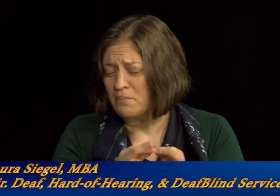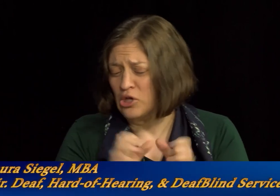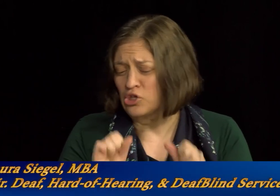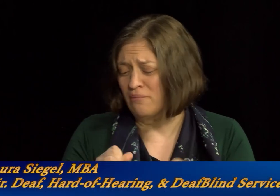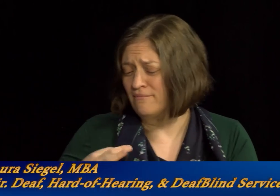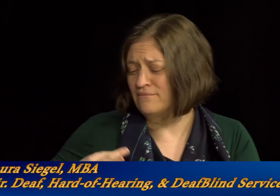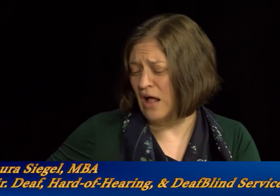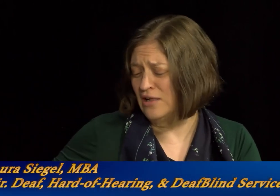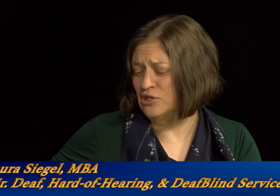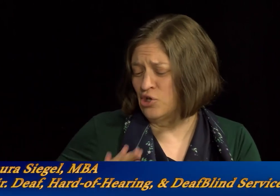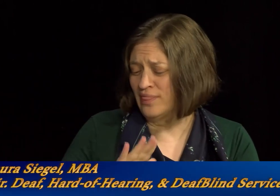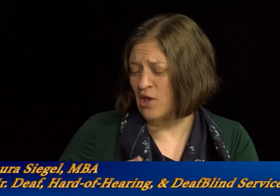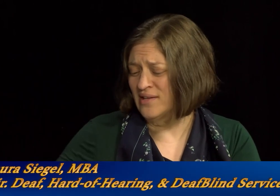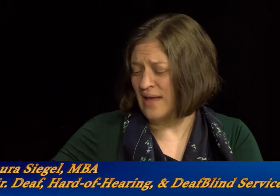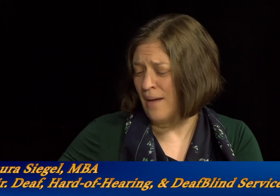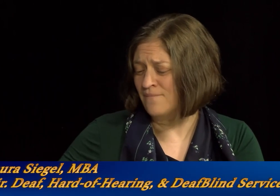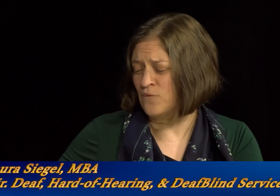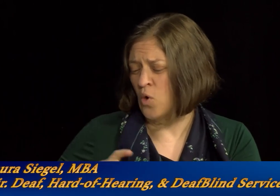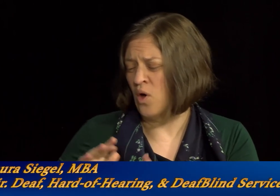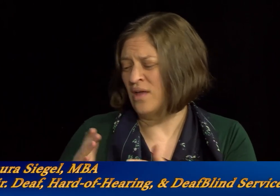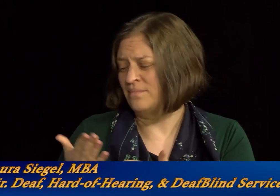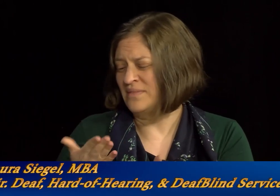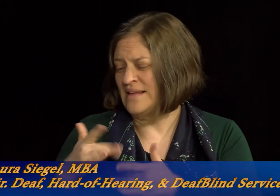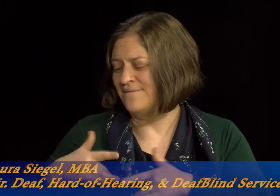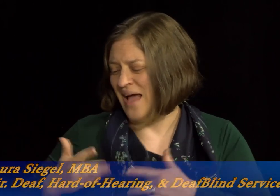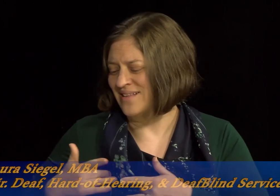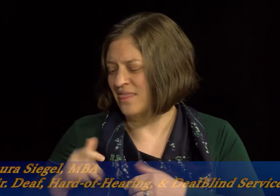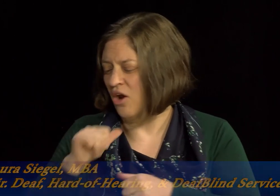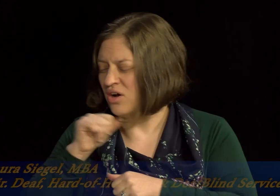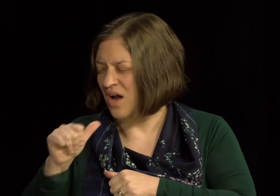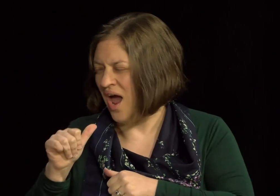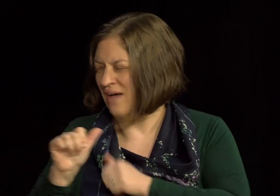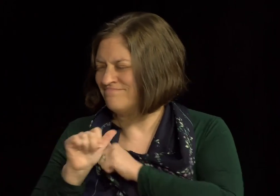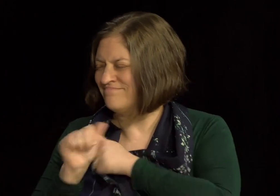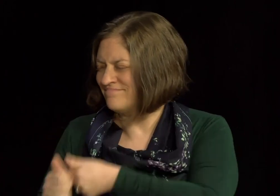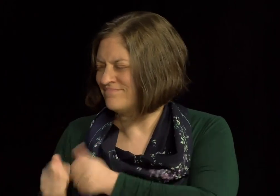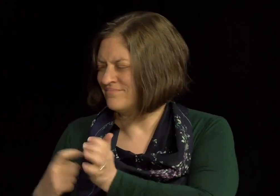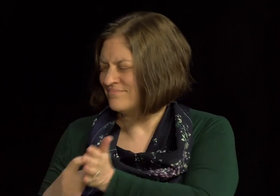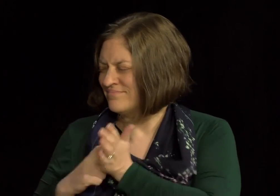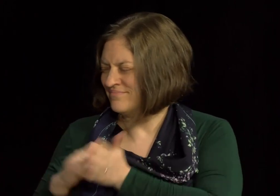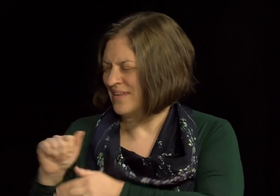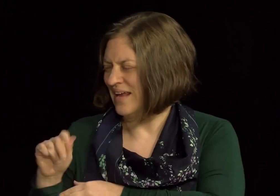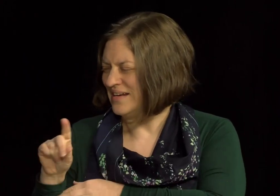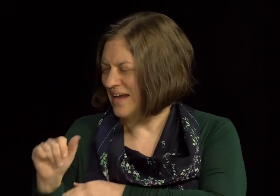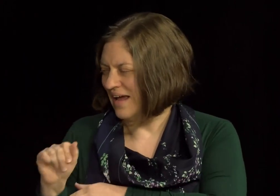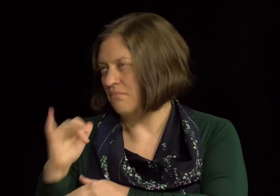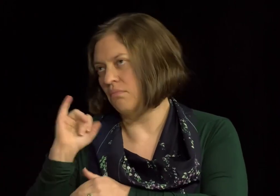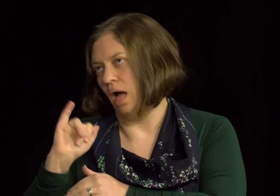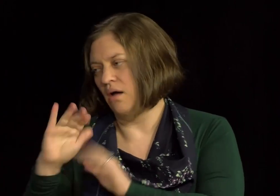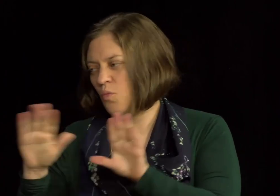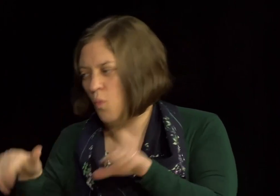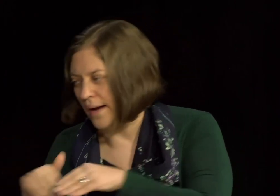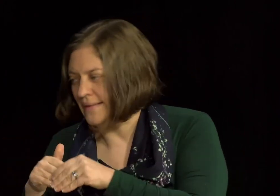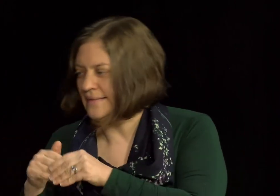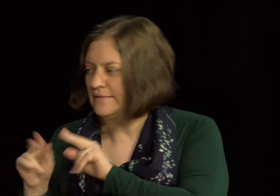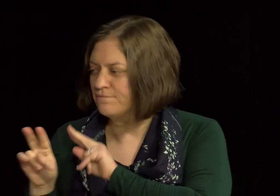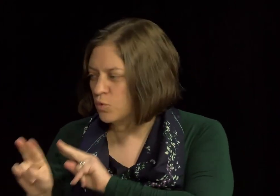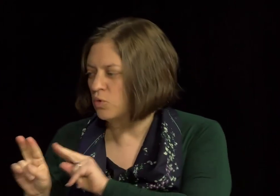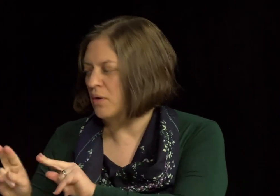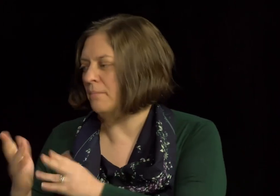paid service. Some interpreters do volunteer their time in certain settings for particular events that are not required by the Americans with Disabilities